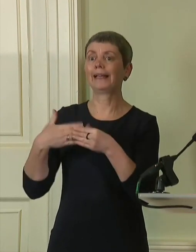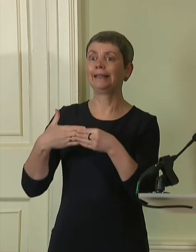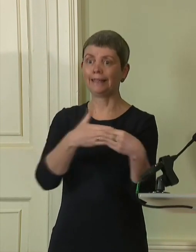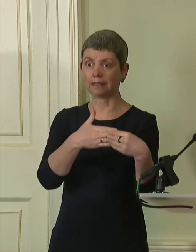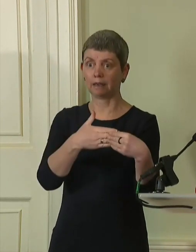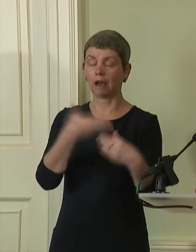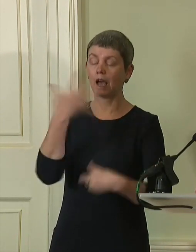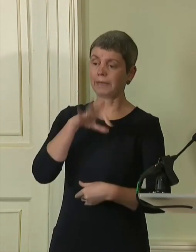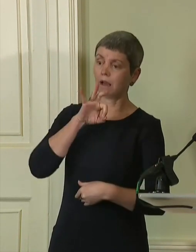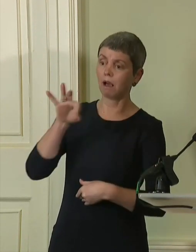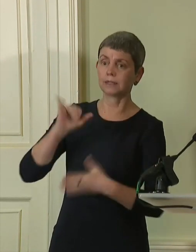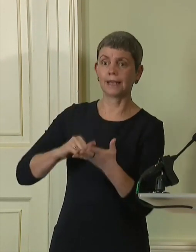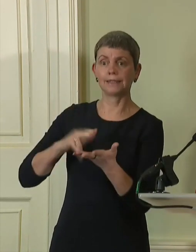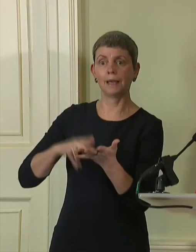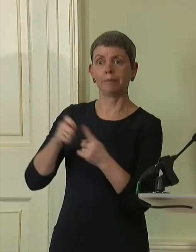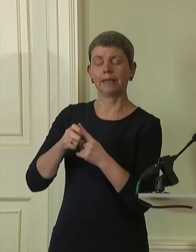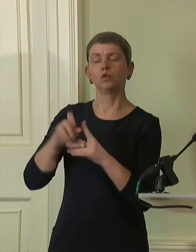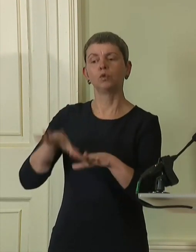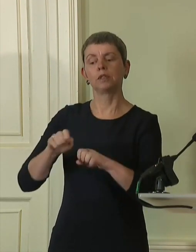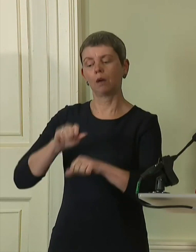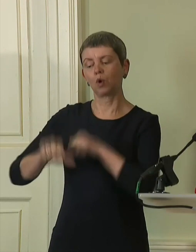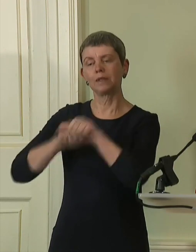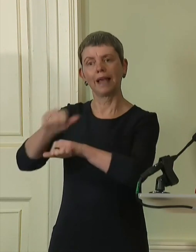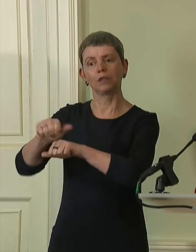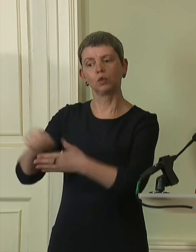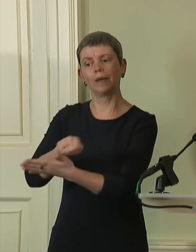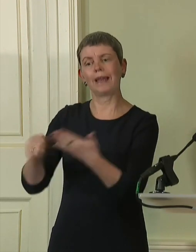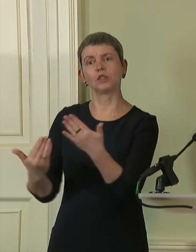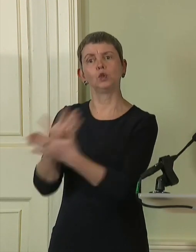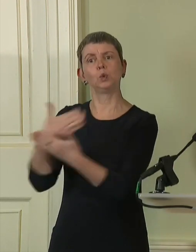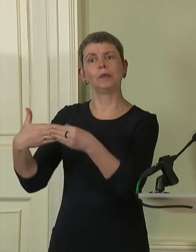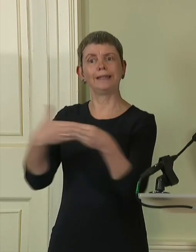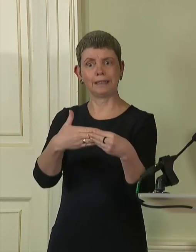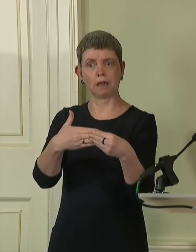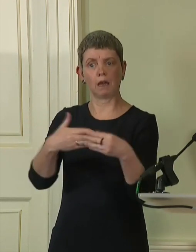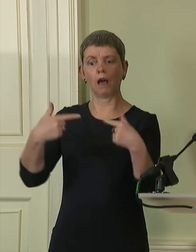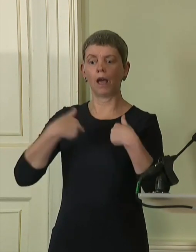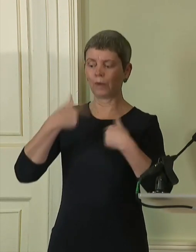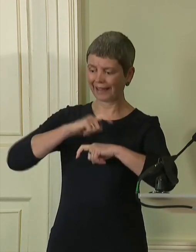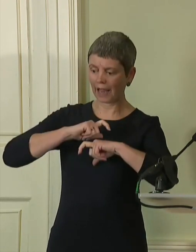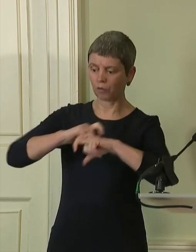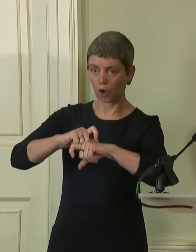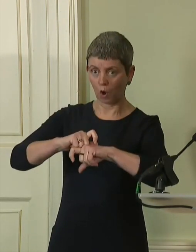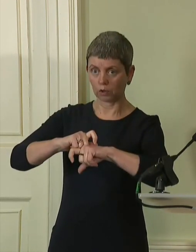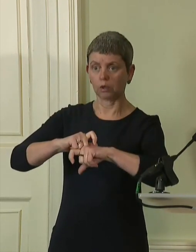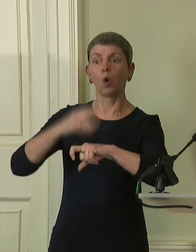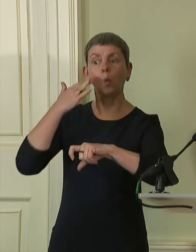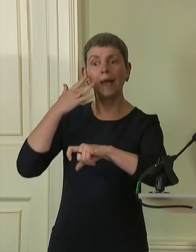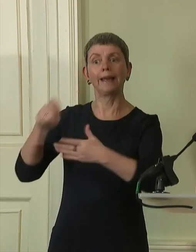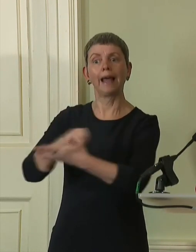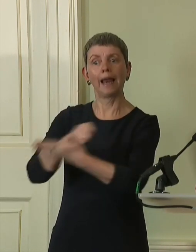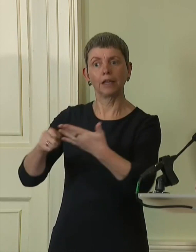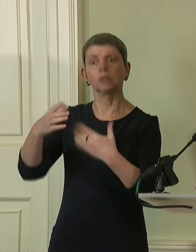SNP to begin the process of electing a new party leader and I will remain in office until my successor is elected.